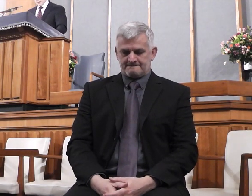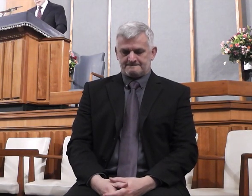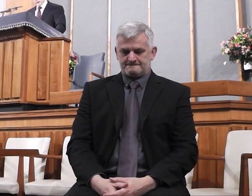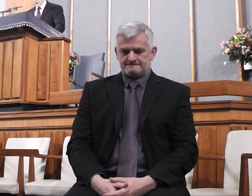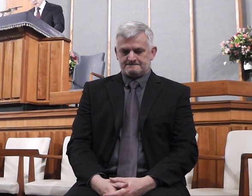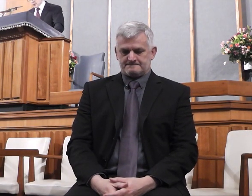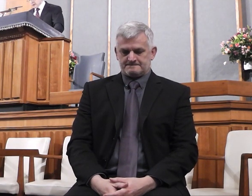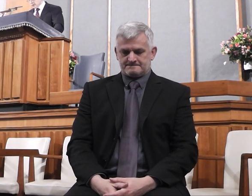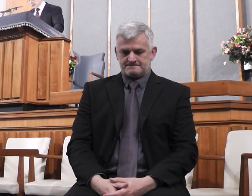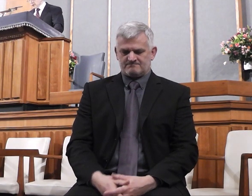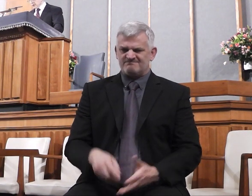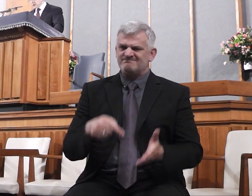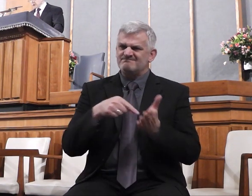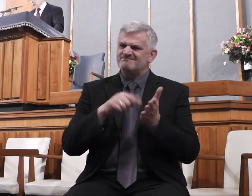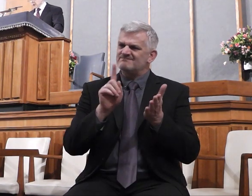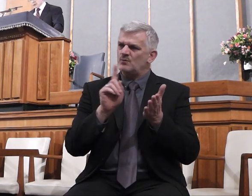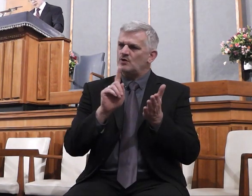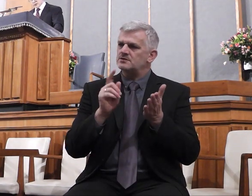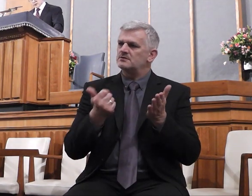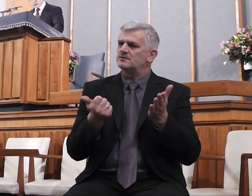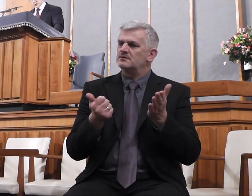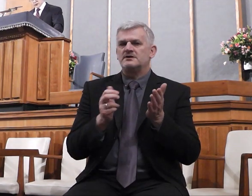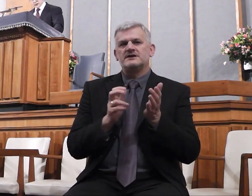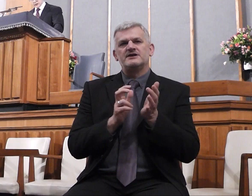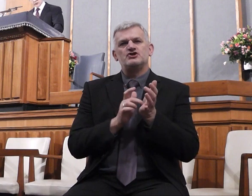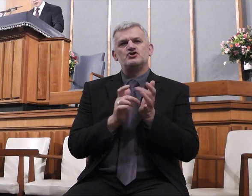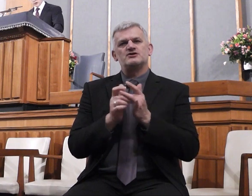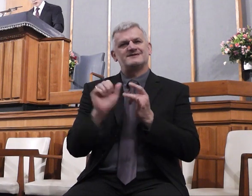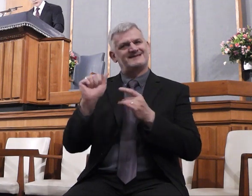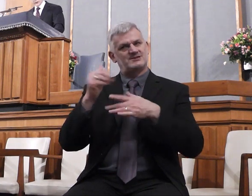Selling a ministry of the Lord Jesus Christ.